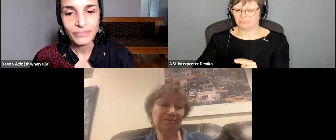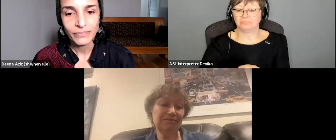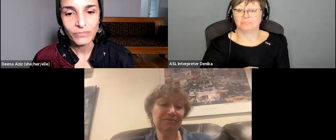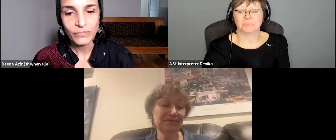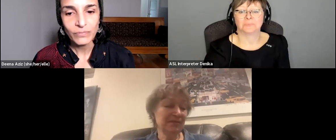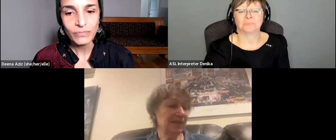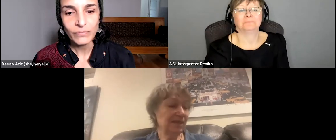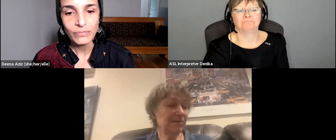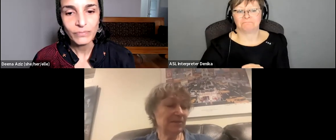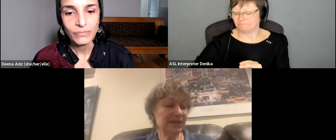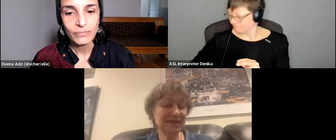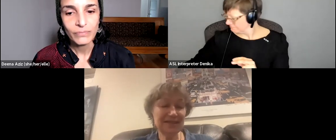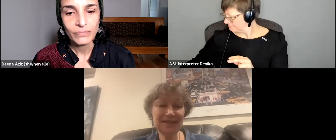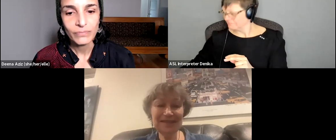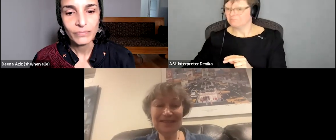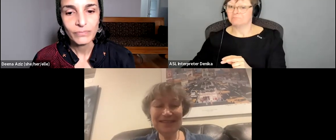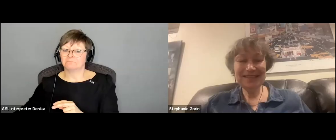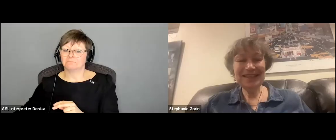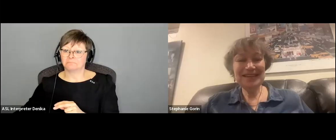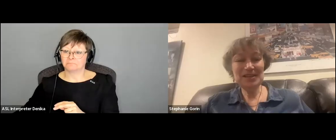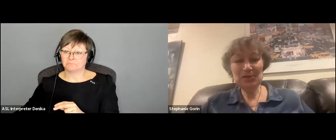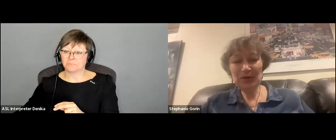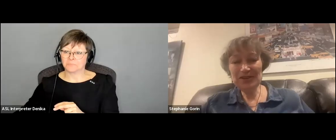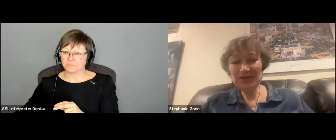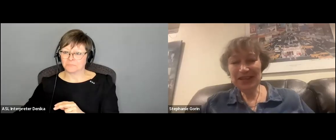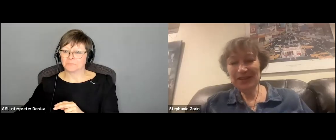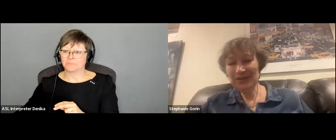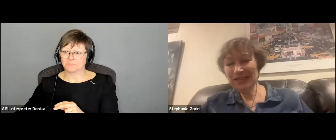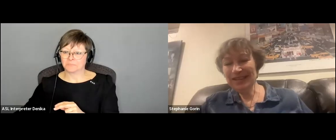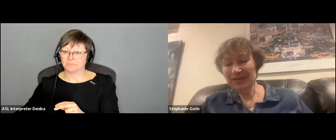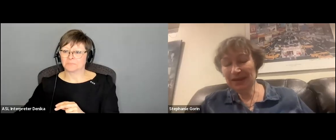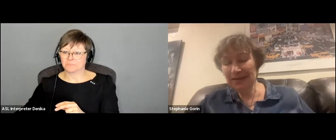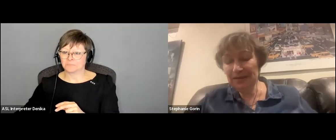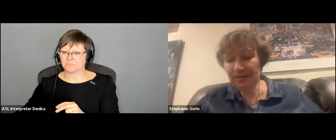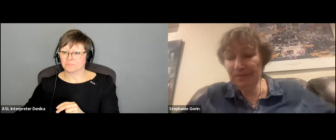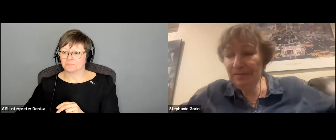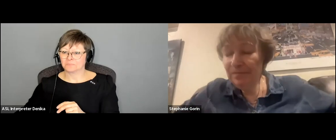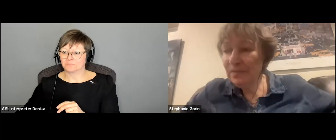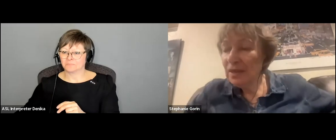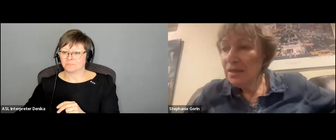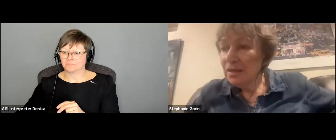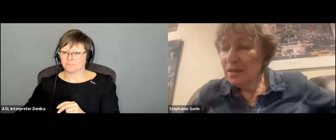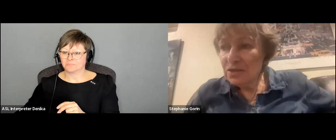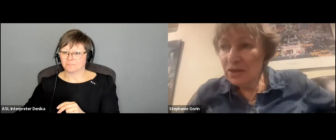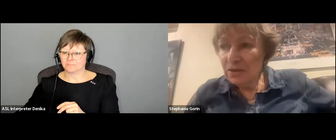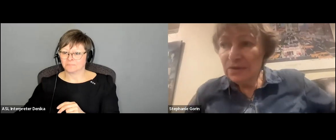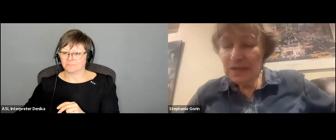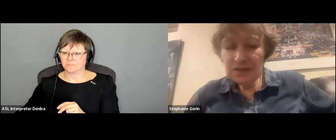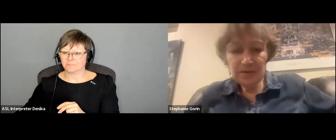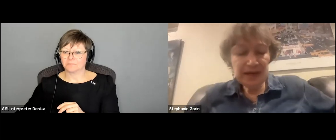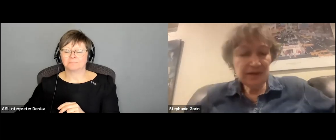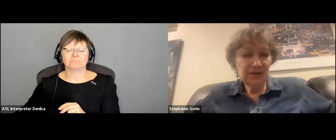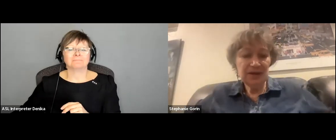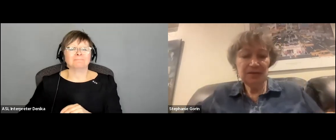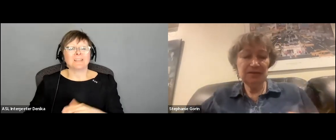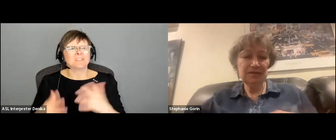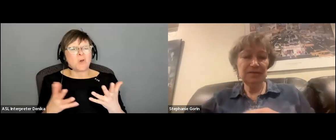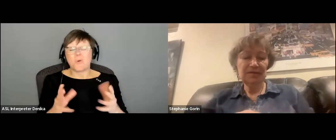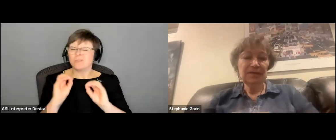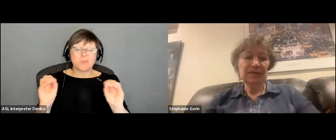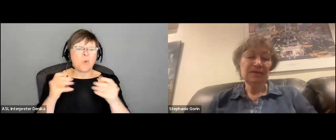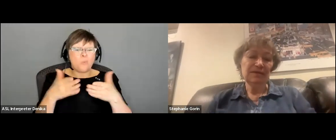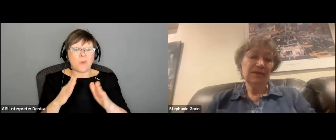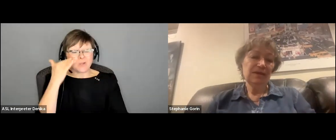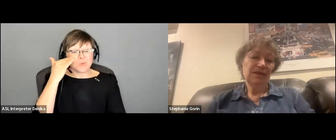find or you know this this sudden inspiration that you see so there is no way of knowing